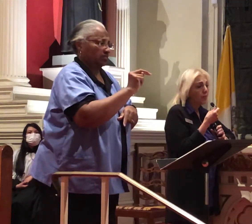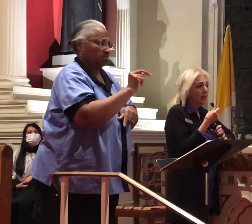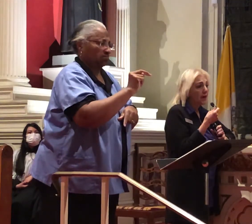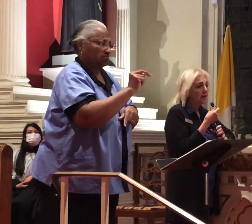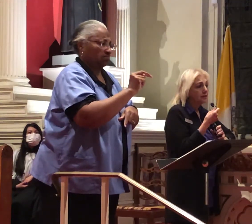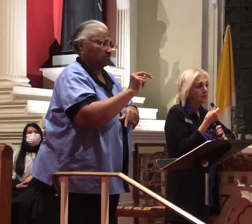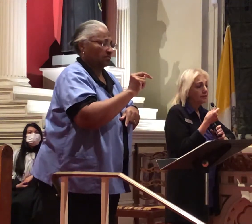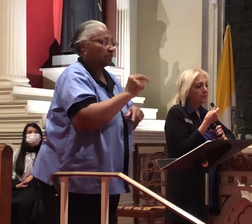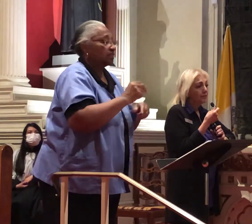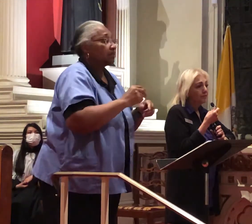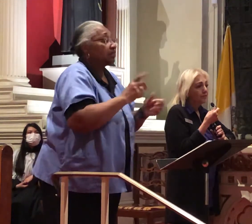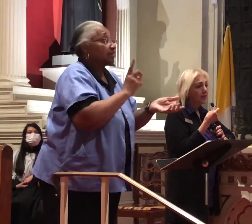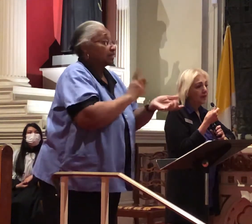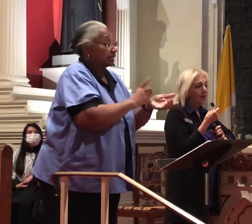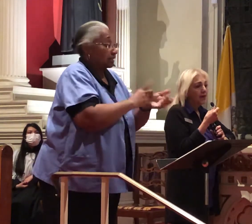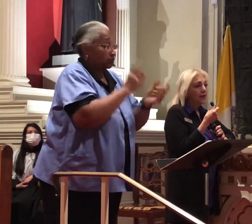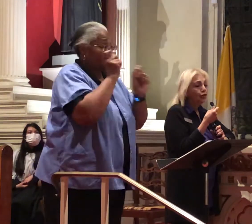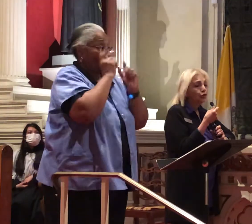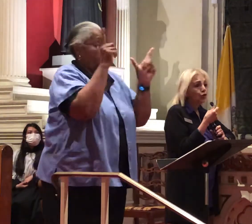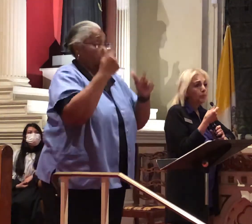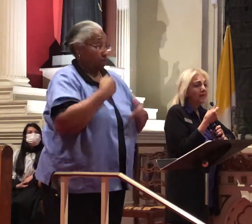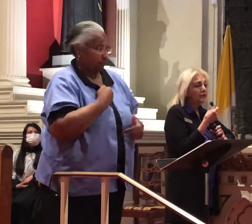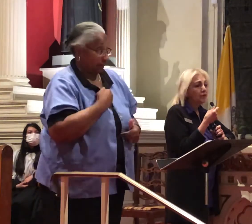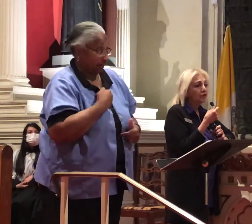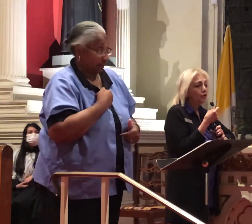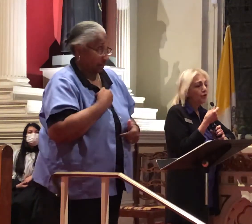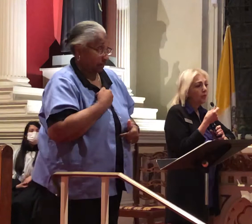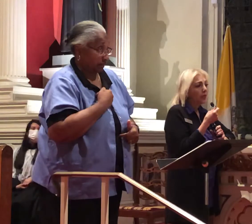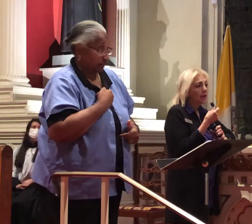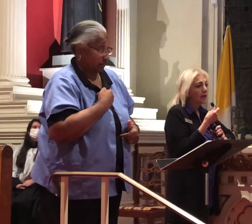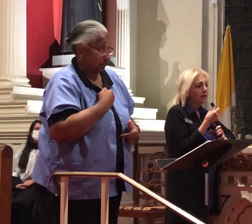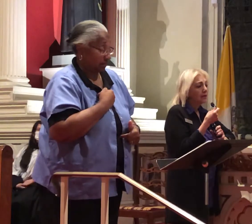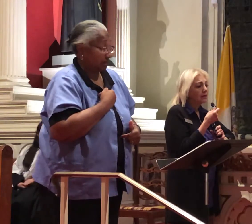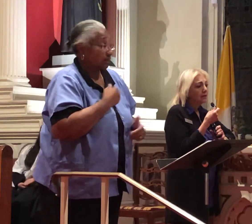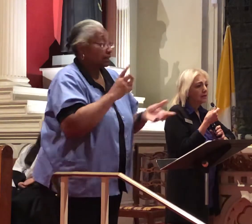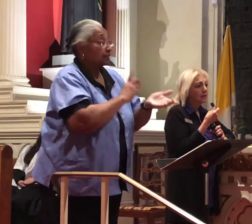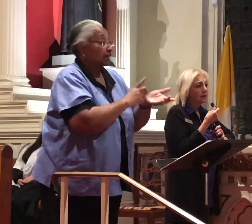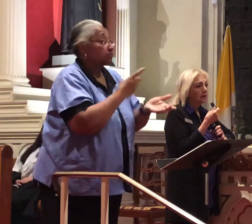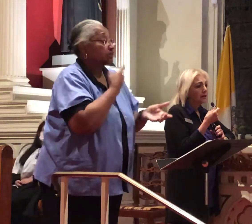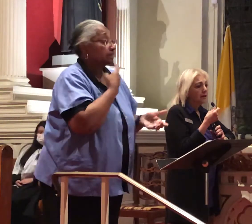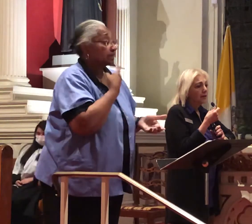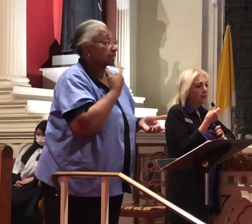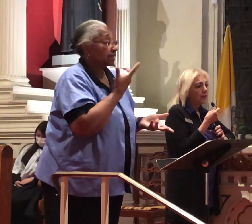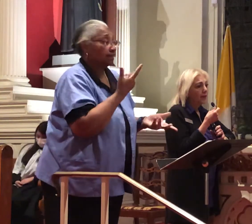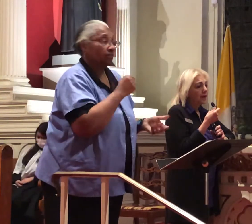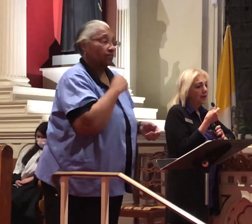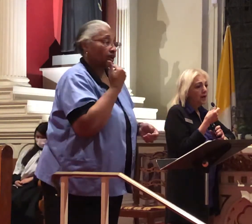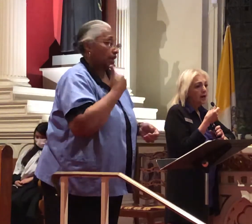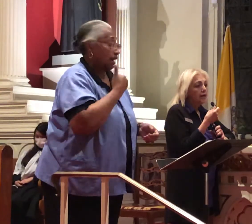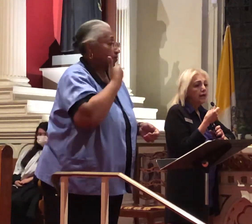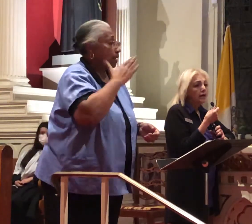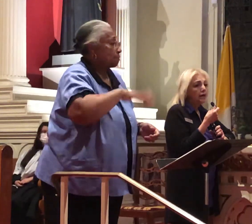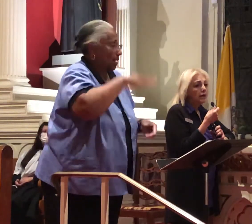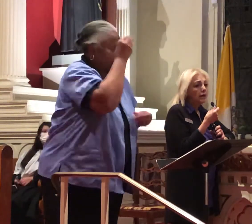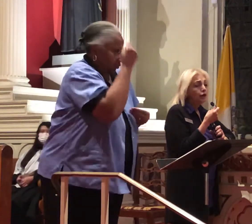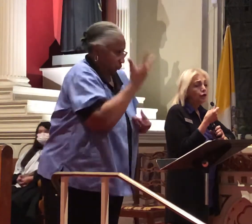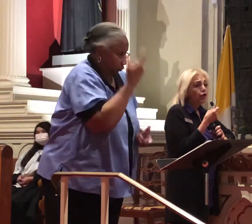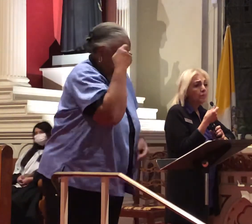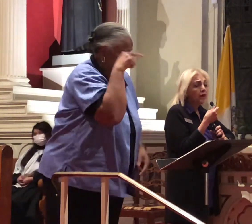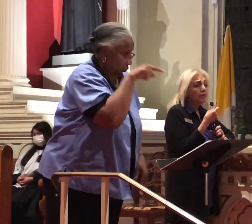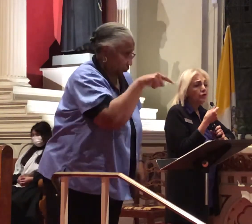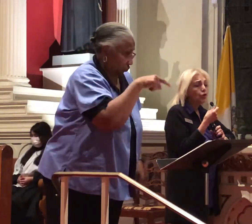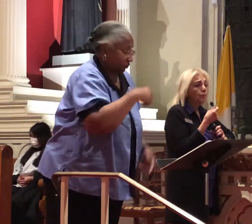and the doctor woke me up and he said to me Father I have very bad news for you